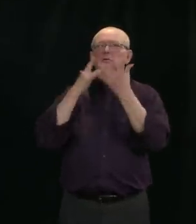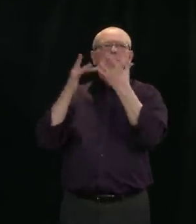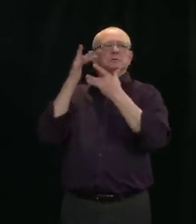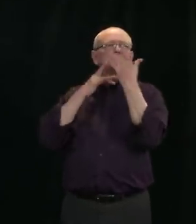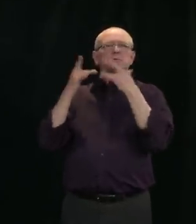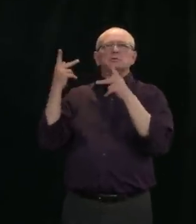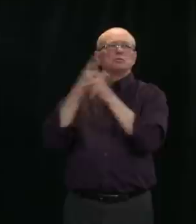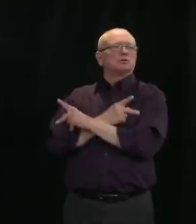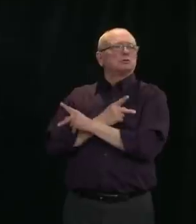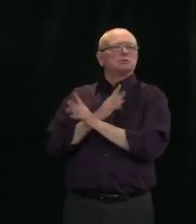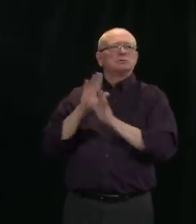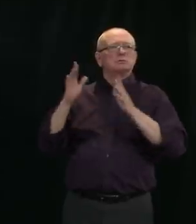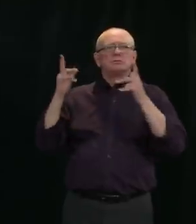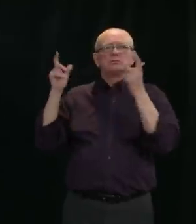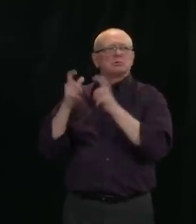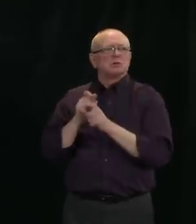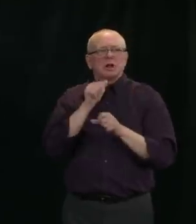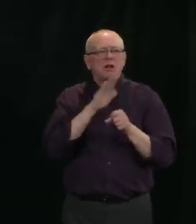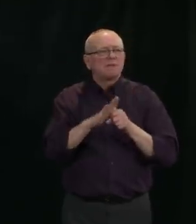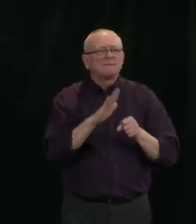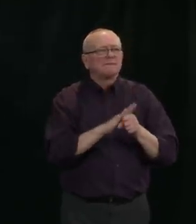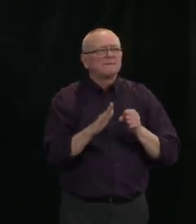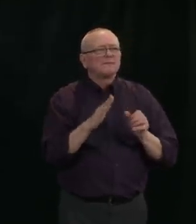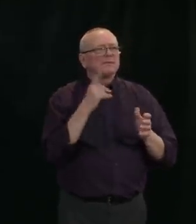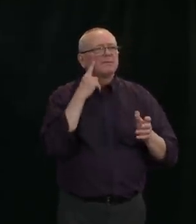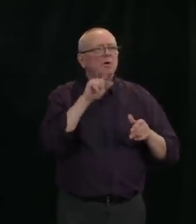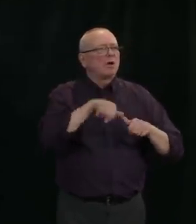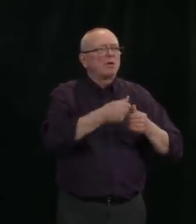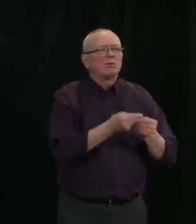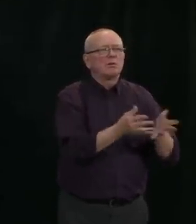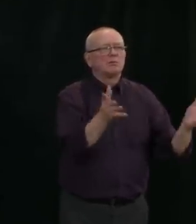the floor. Janet, go ahead. This is a question for the Premier.